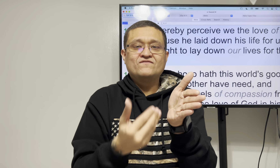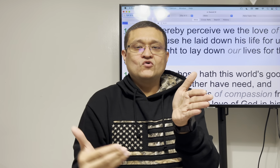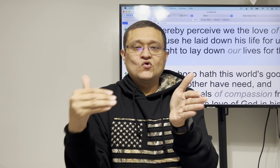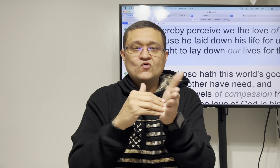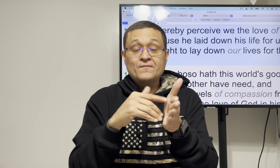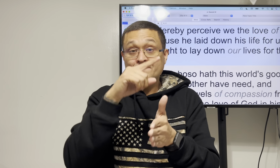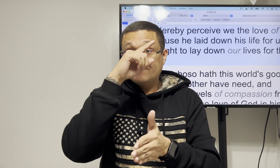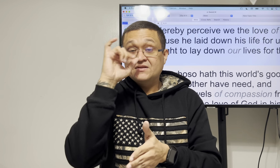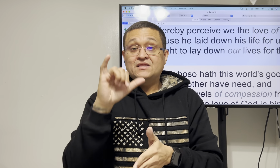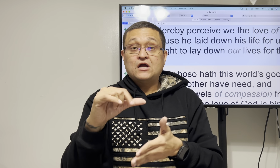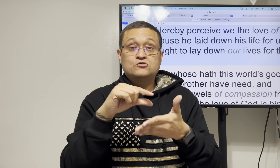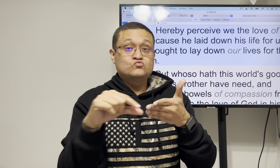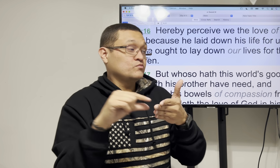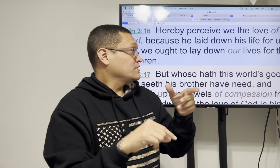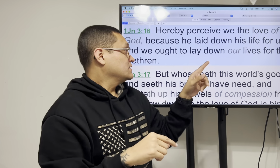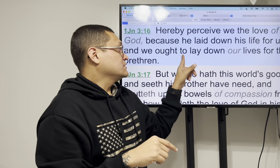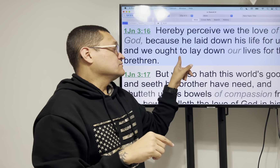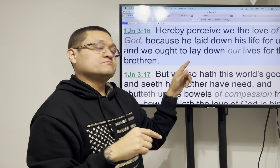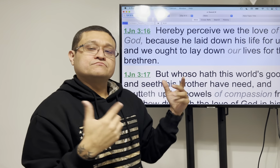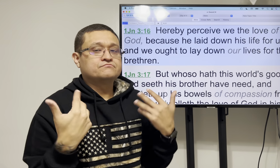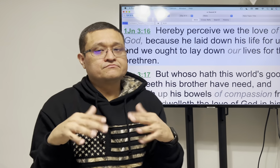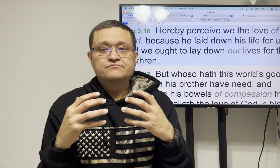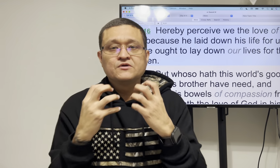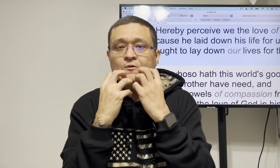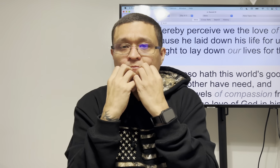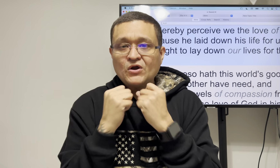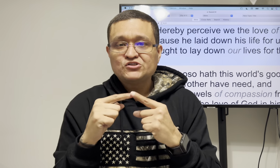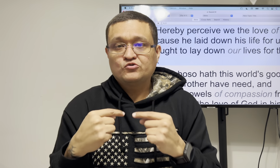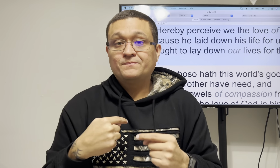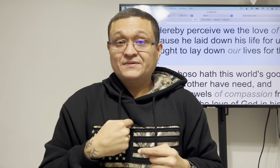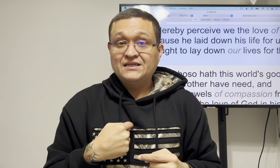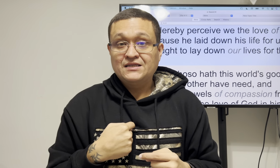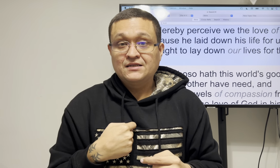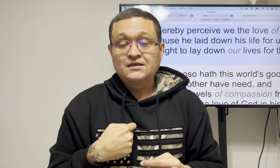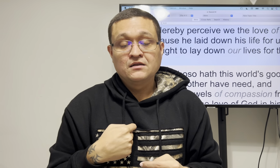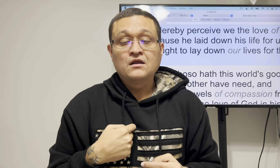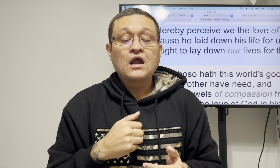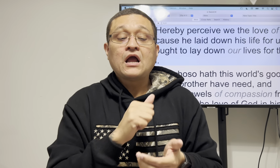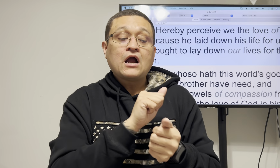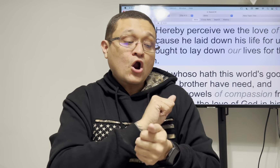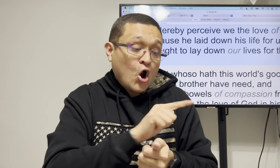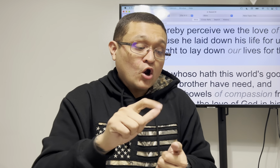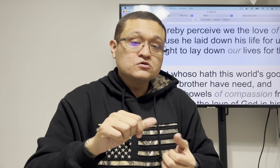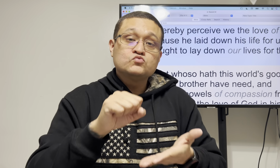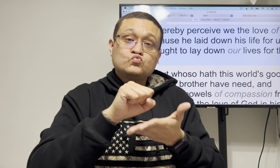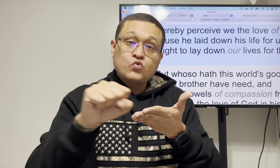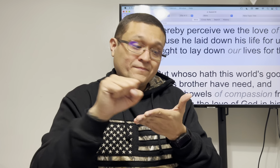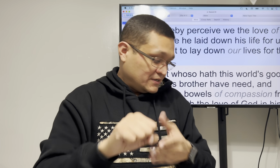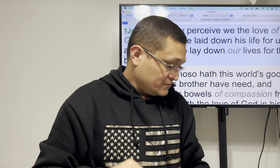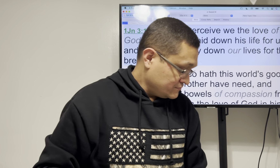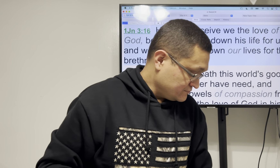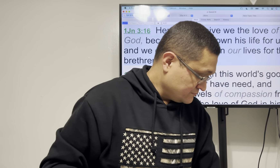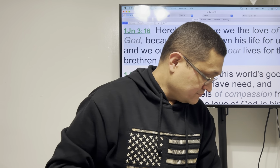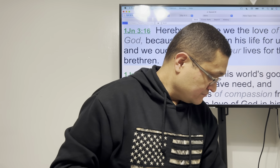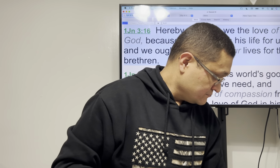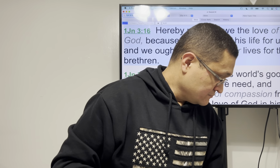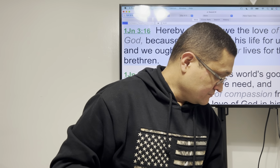and yes we used this two days ago as well but we used the same verse over and over again to impress that it's precious and it's all